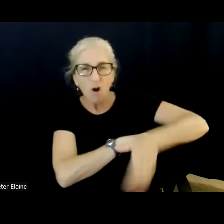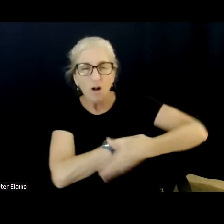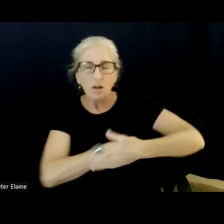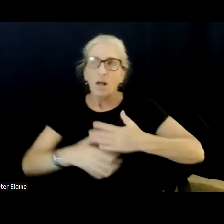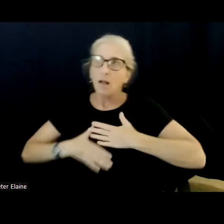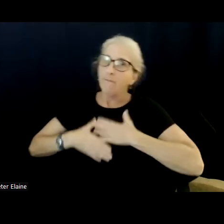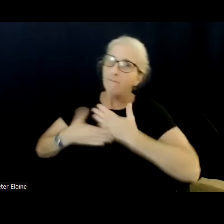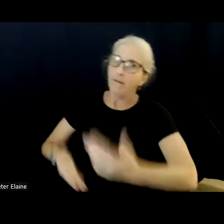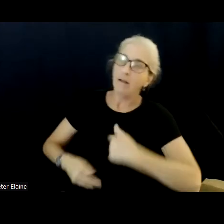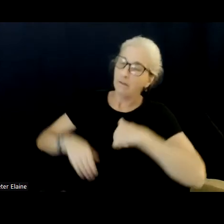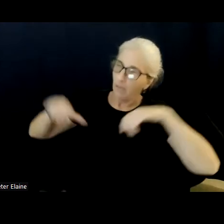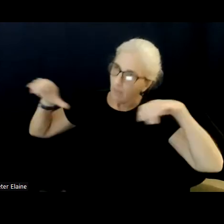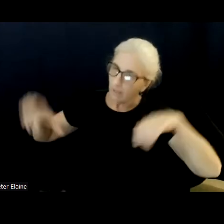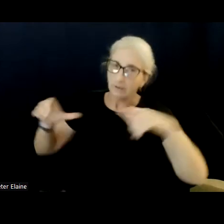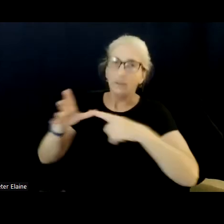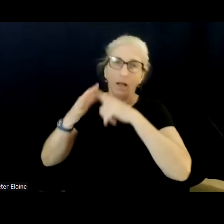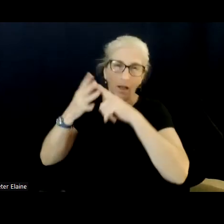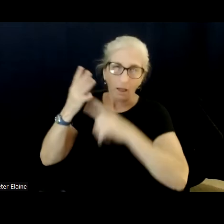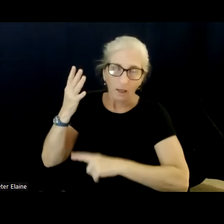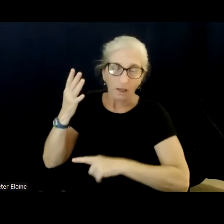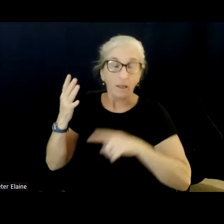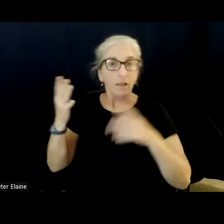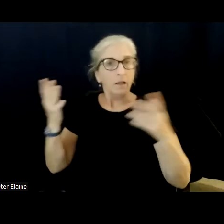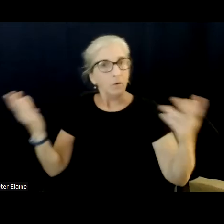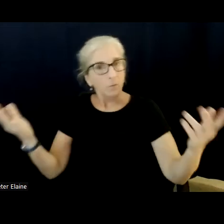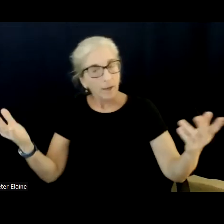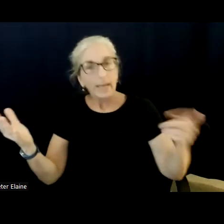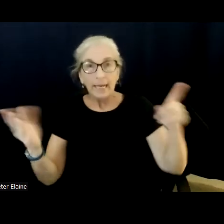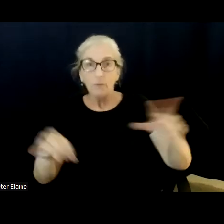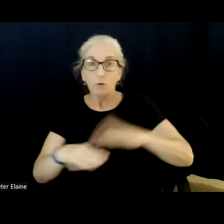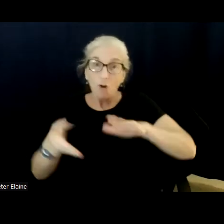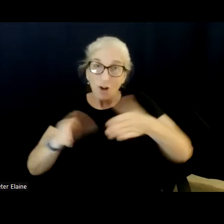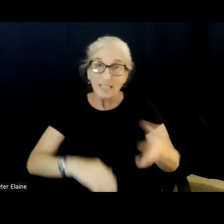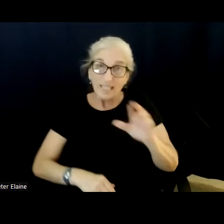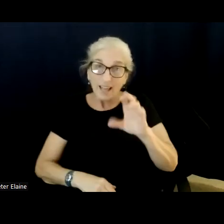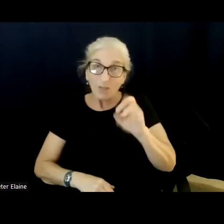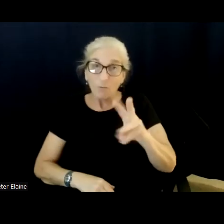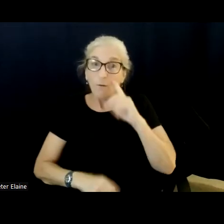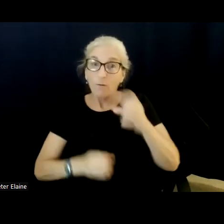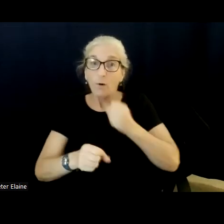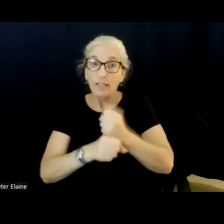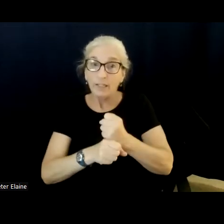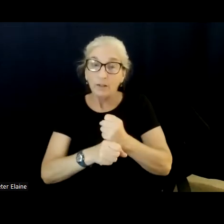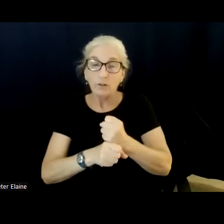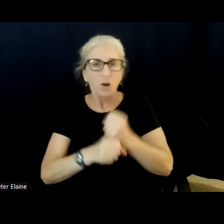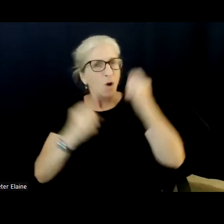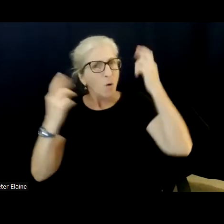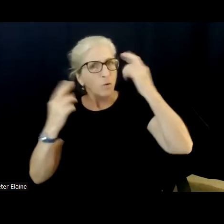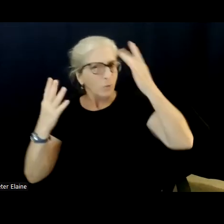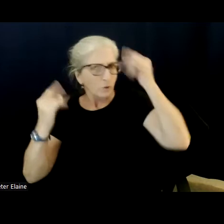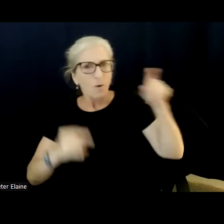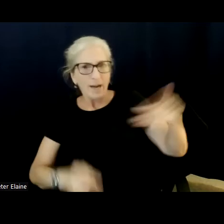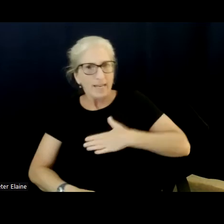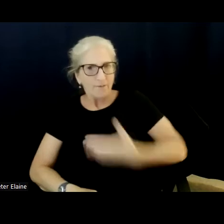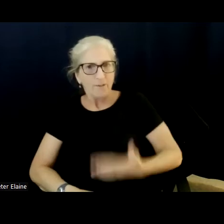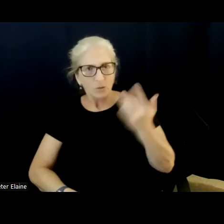even that was abundantly clear that he only confessed, um, because he had a severe, um, intellectual disability and he was trying to please the